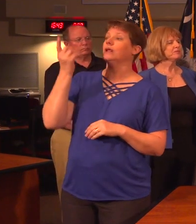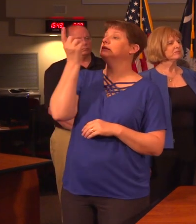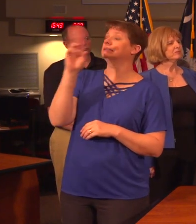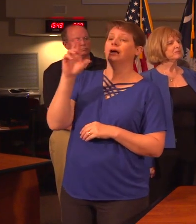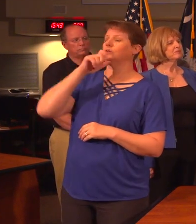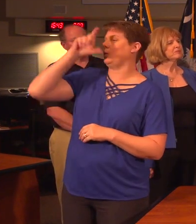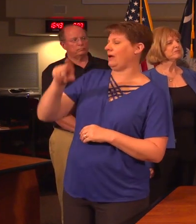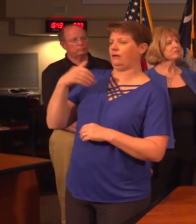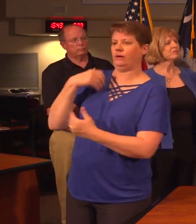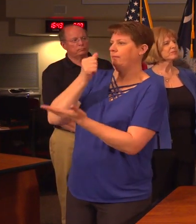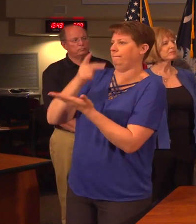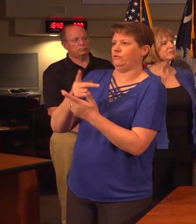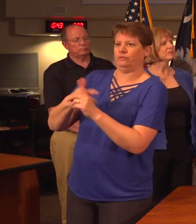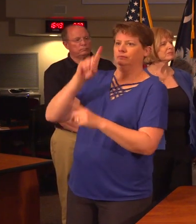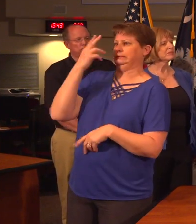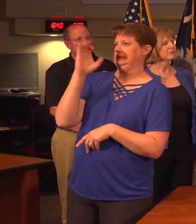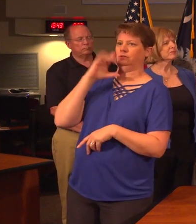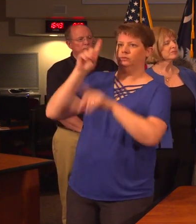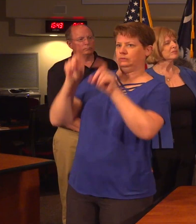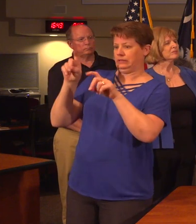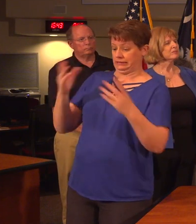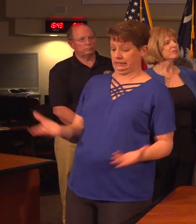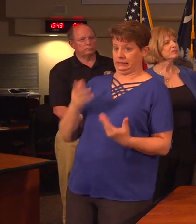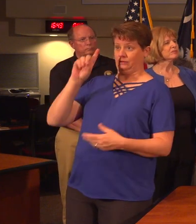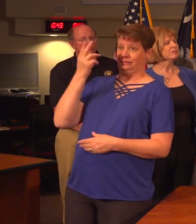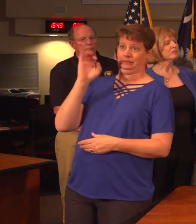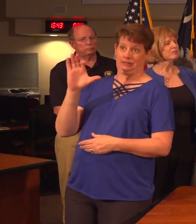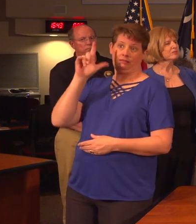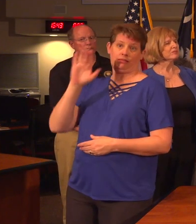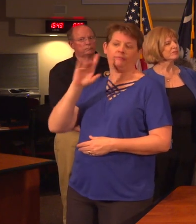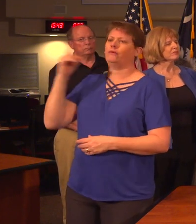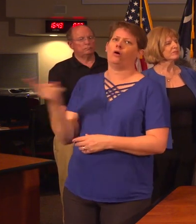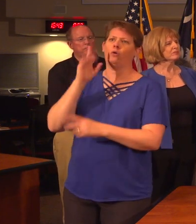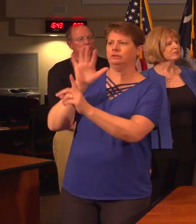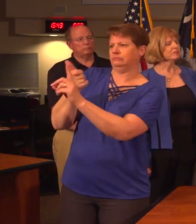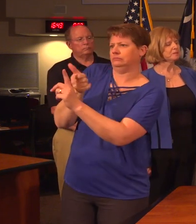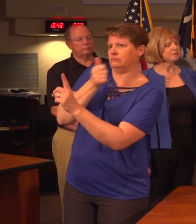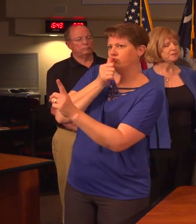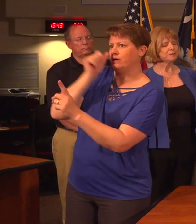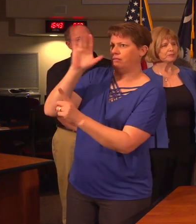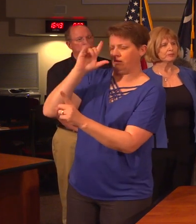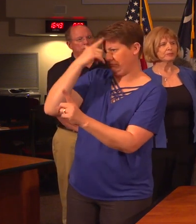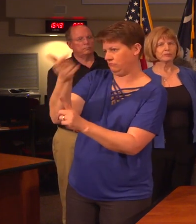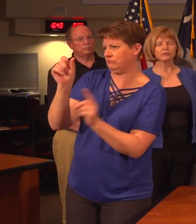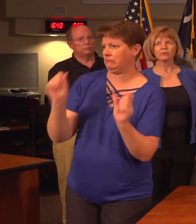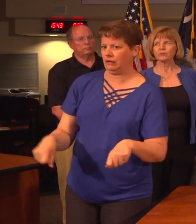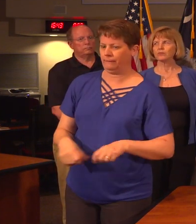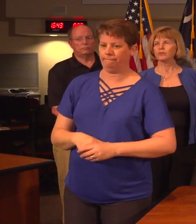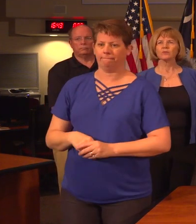no longer have to get approval from DHEC to be tested in the DHEC lab and they've always been able to get testing through the private labs at their discretion.